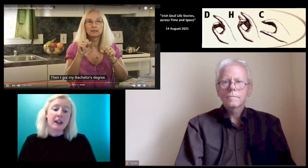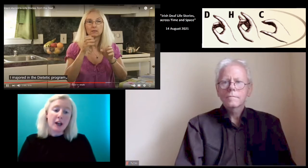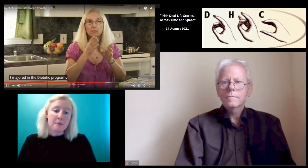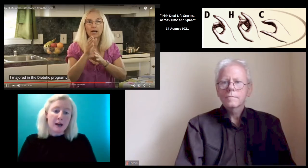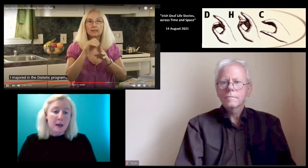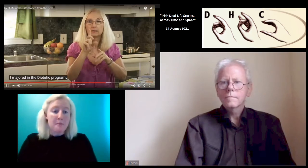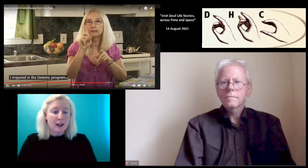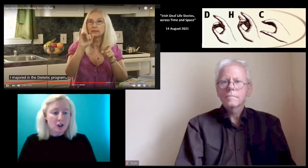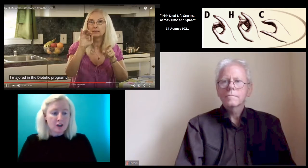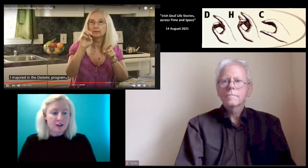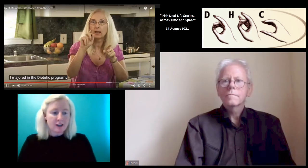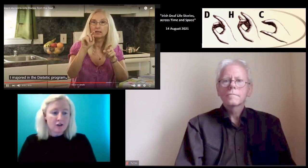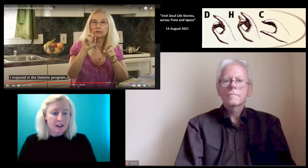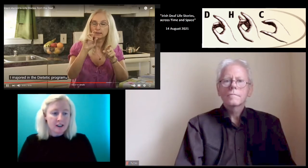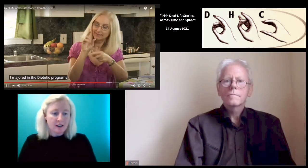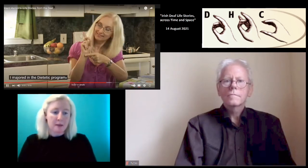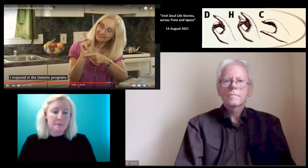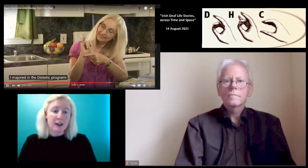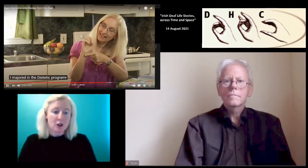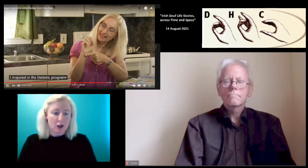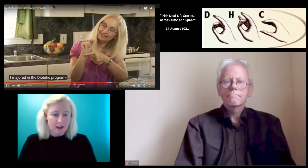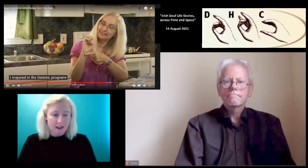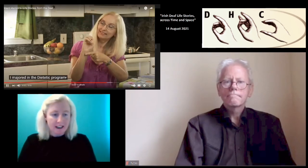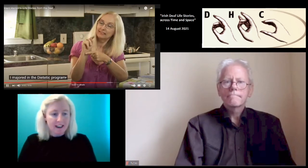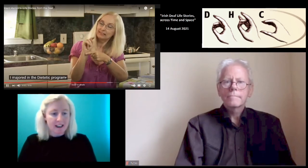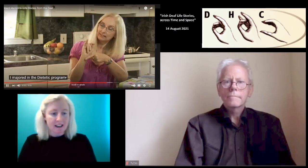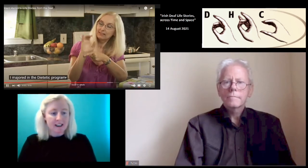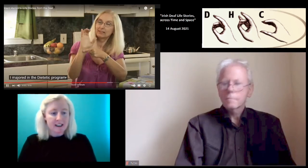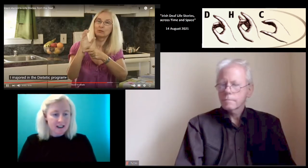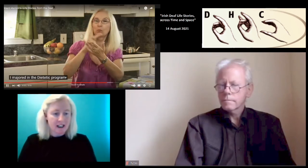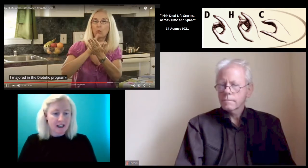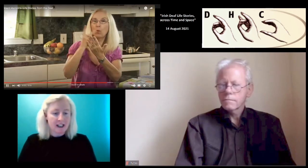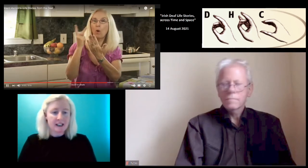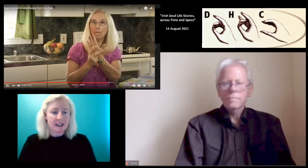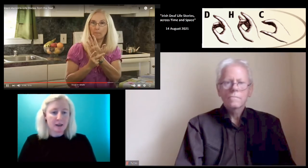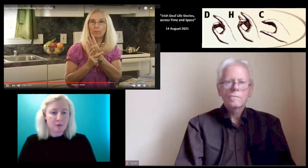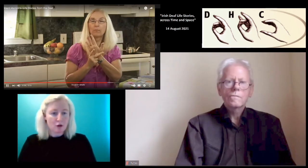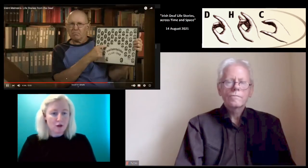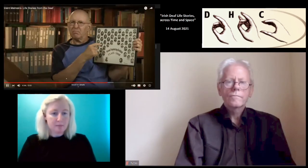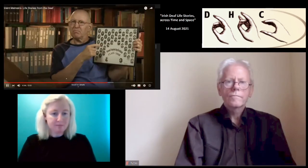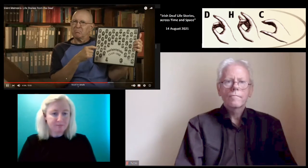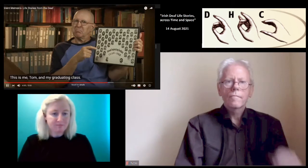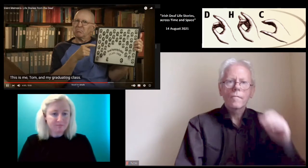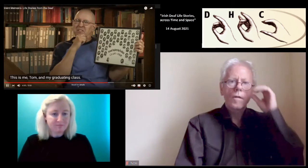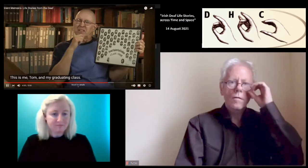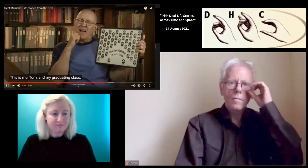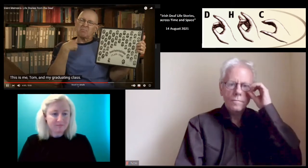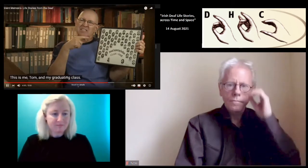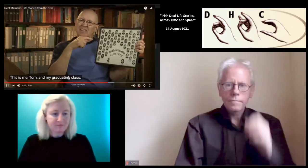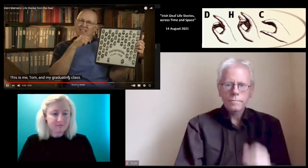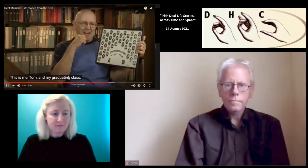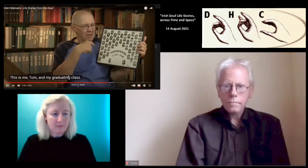I then got my bachelor's degree. I majored in the dietetic program.